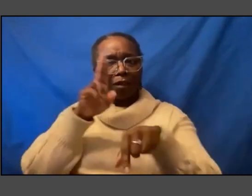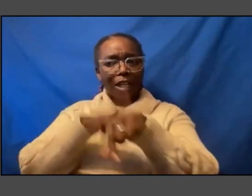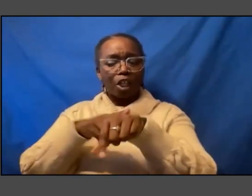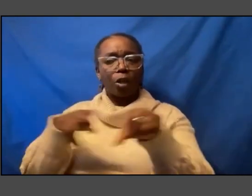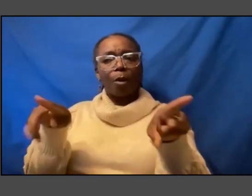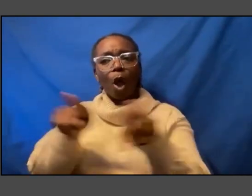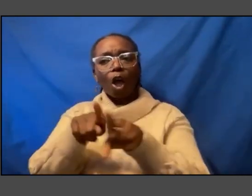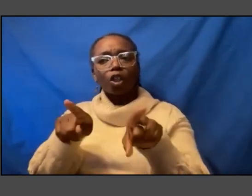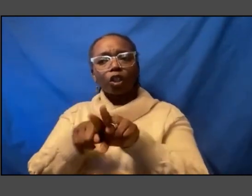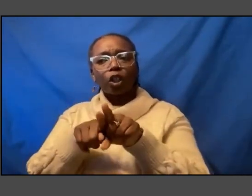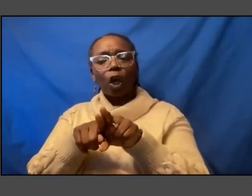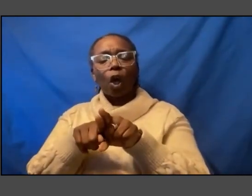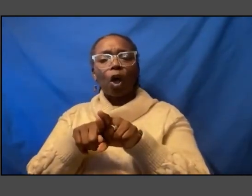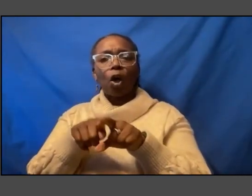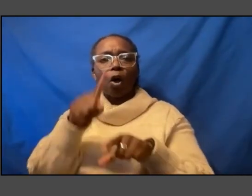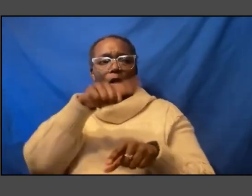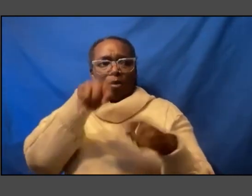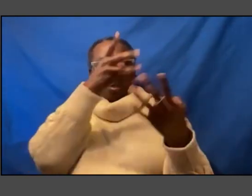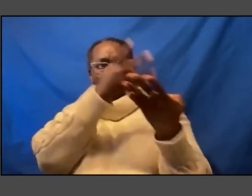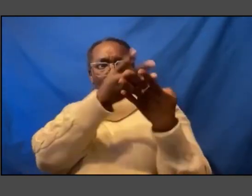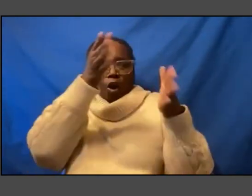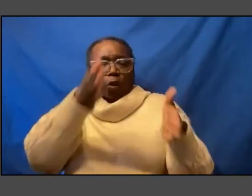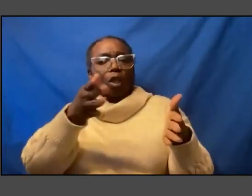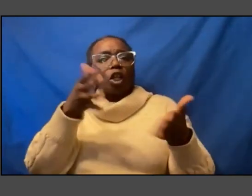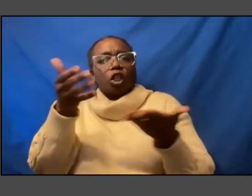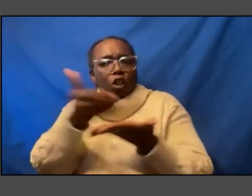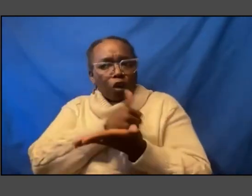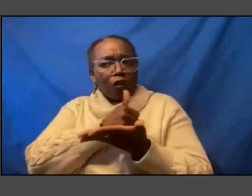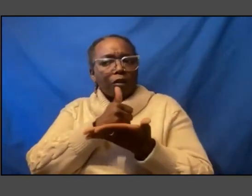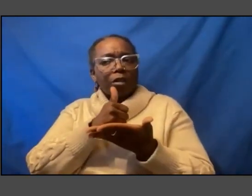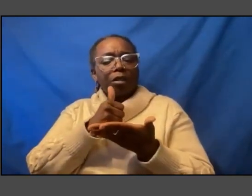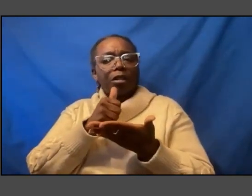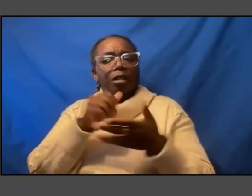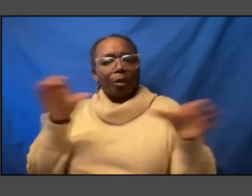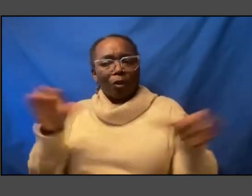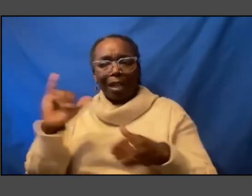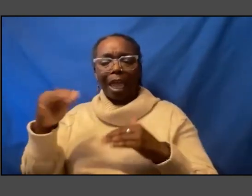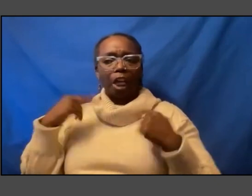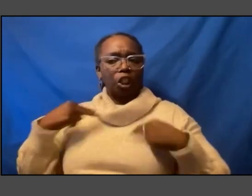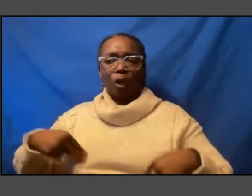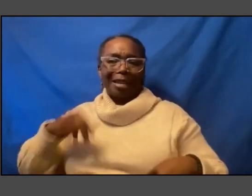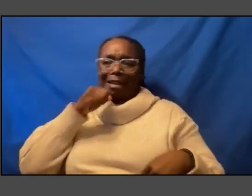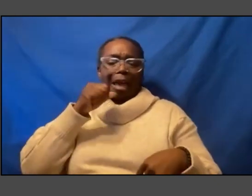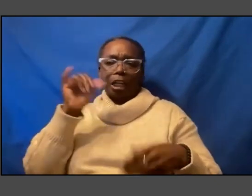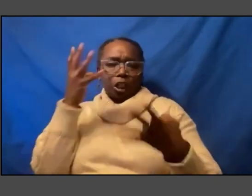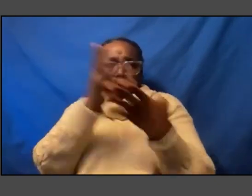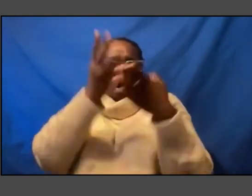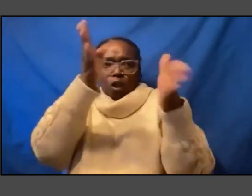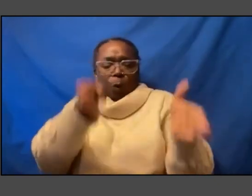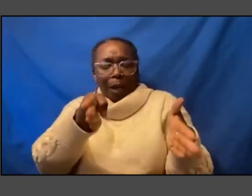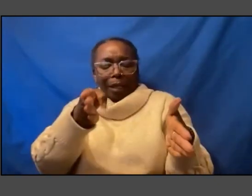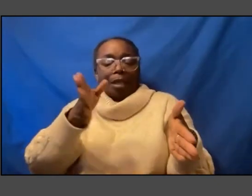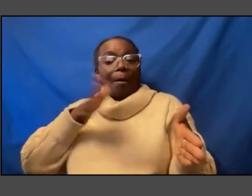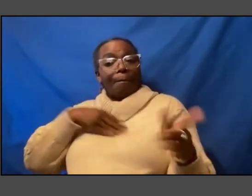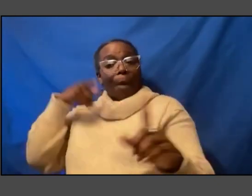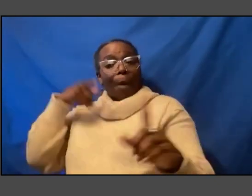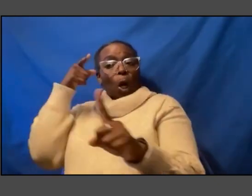incarcerated deserve to be treated as humans not incarcerated and so my goal is to bring that educational power of the